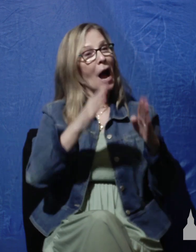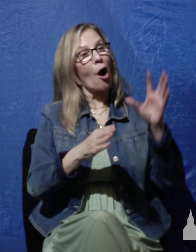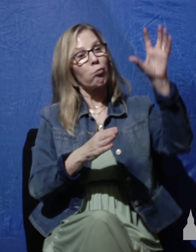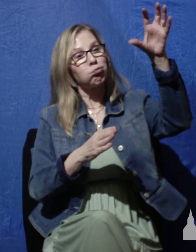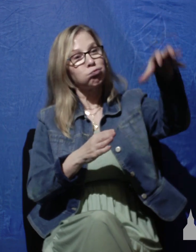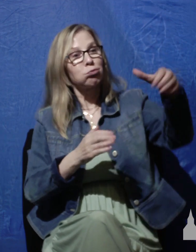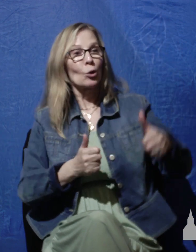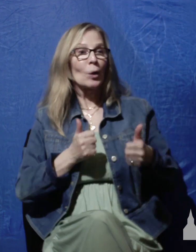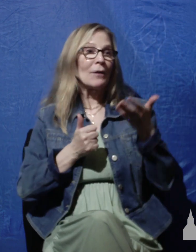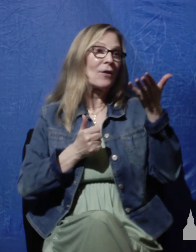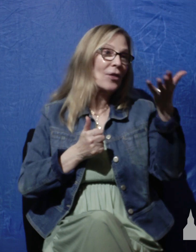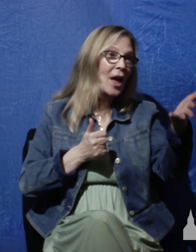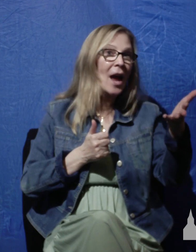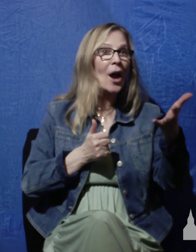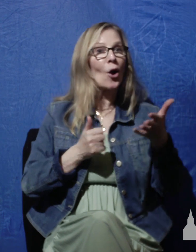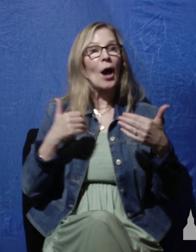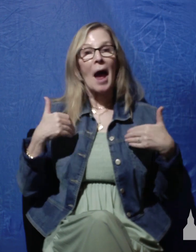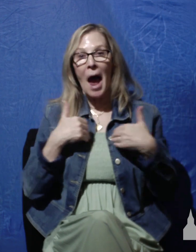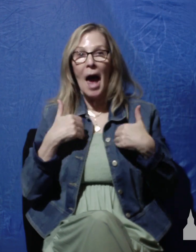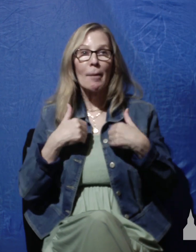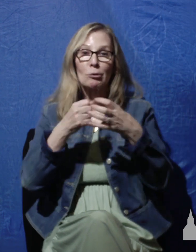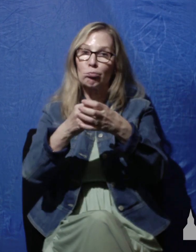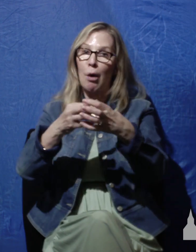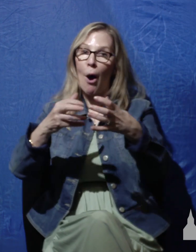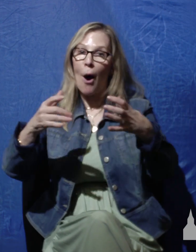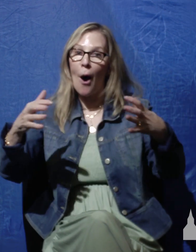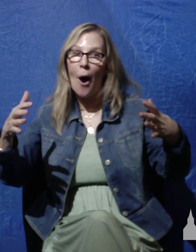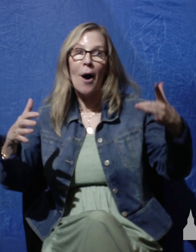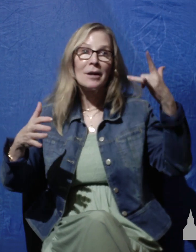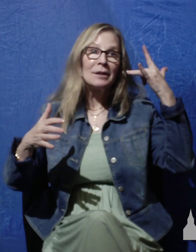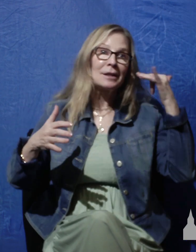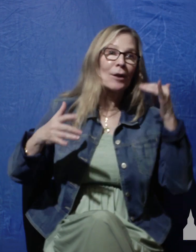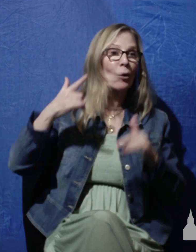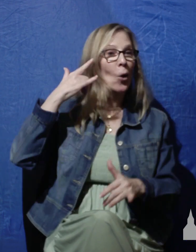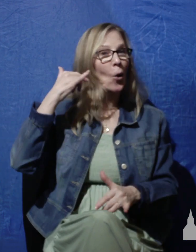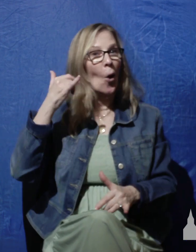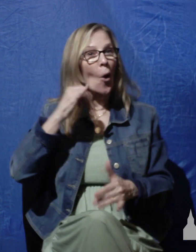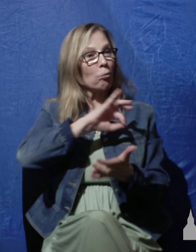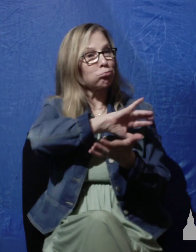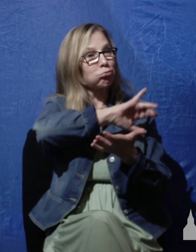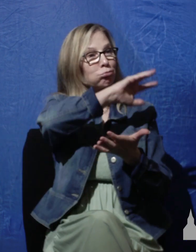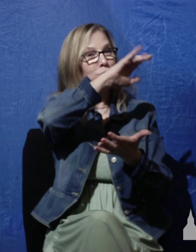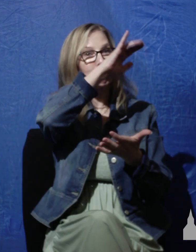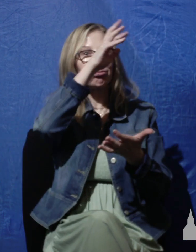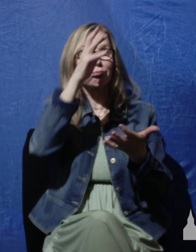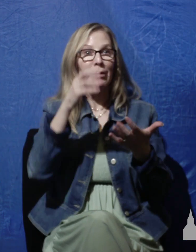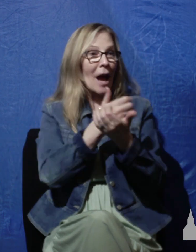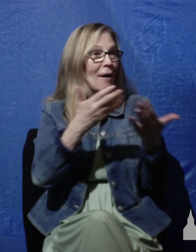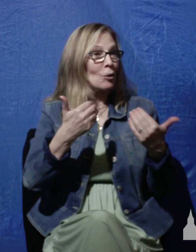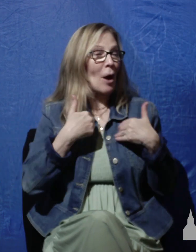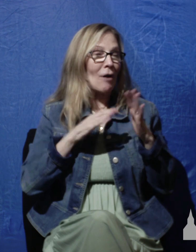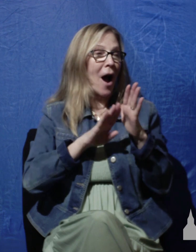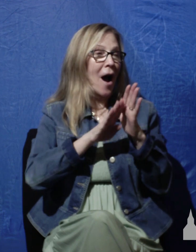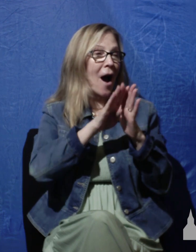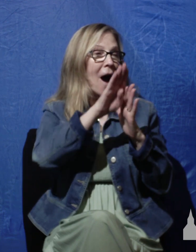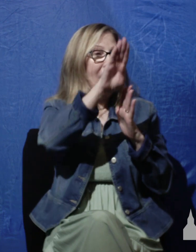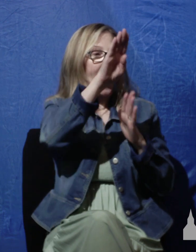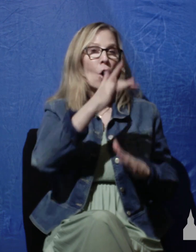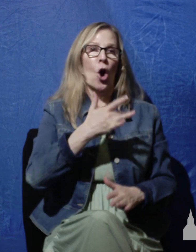herds and your flocks multiply and your silver and gold multiply and all that you have multiplies, then your heart will become proud